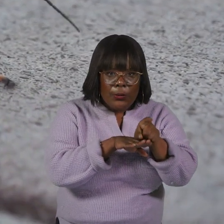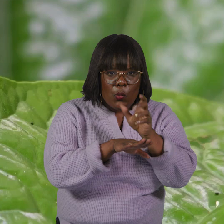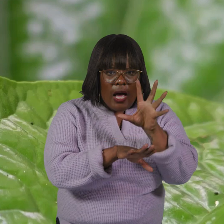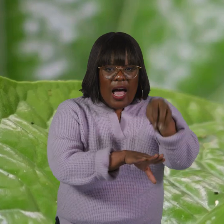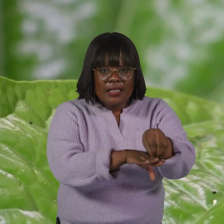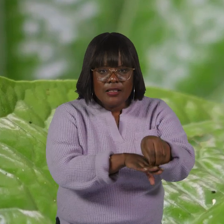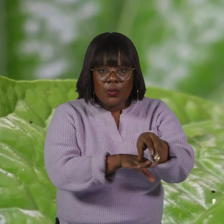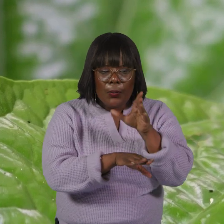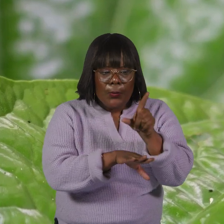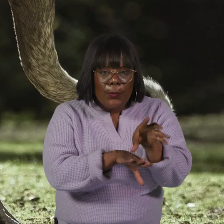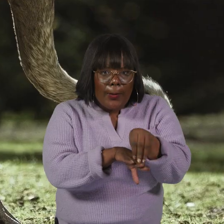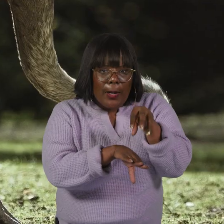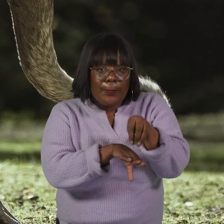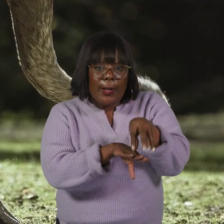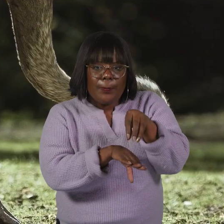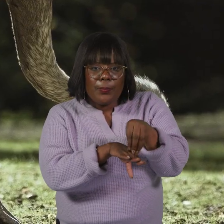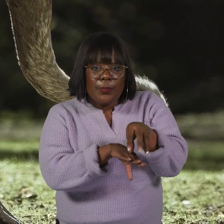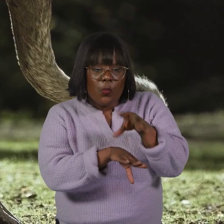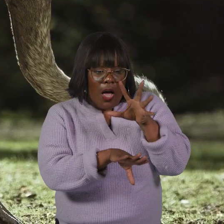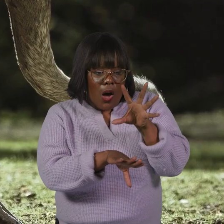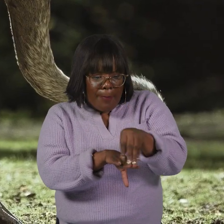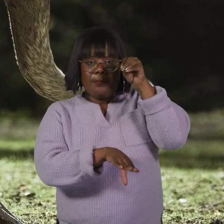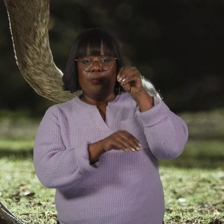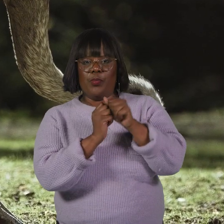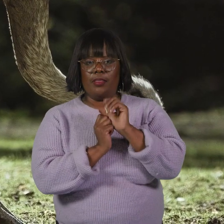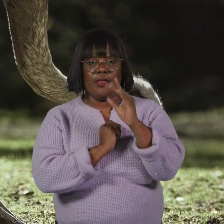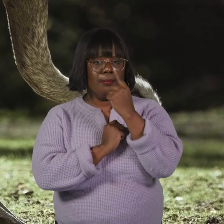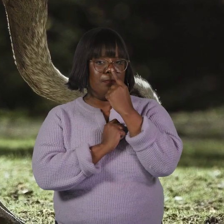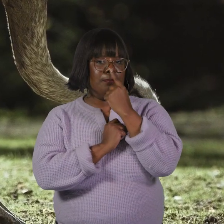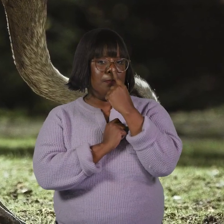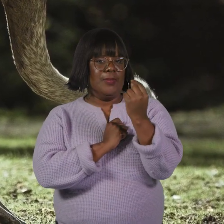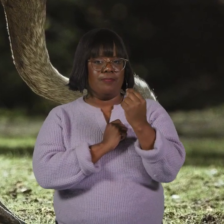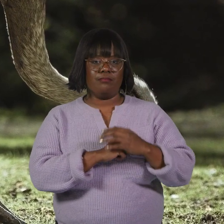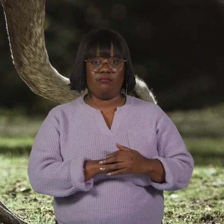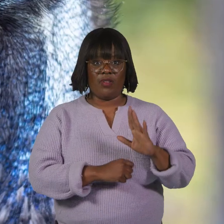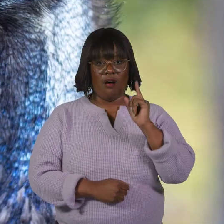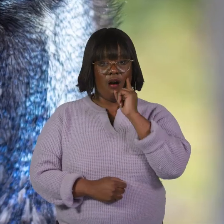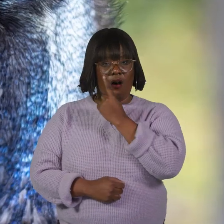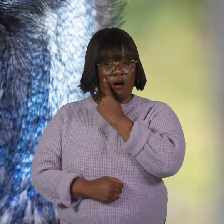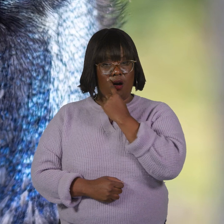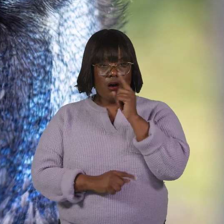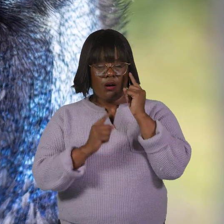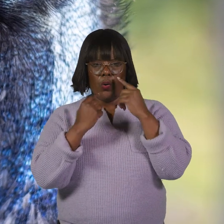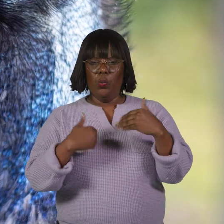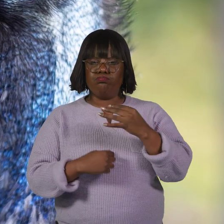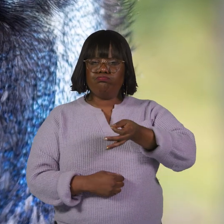or on plants, they swiftly peck or snatch them up with their beaks. Their eyesight is excellent.